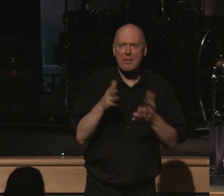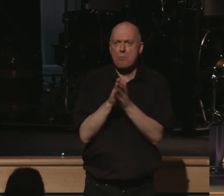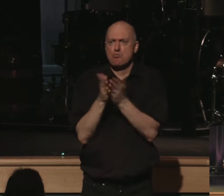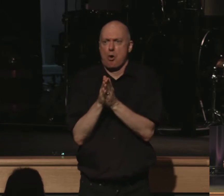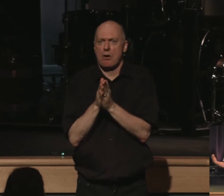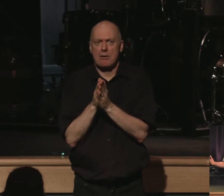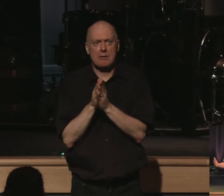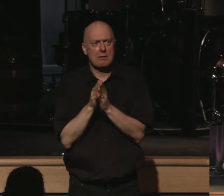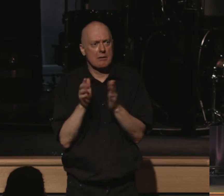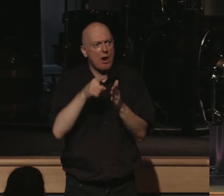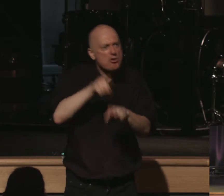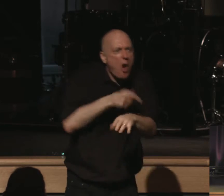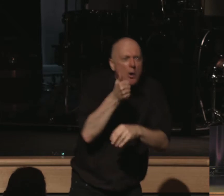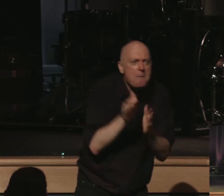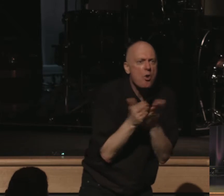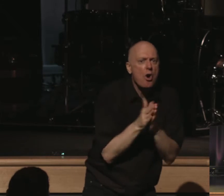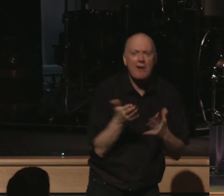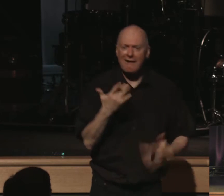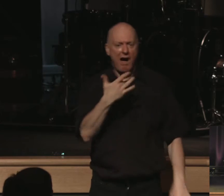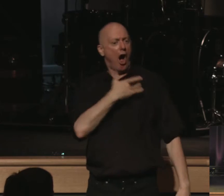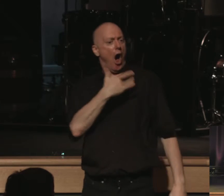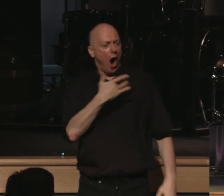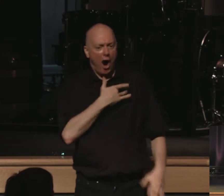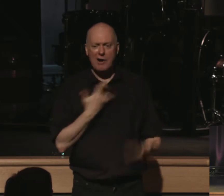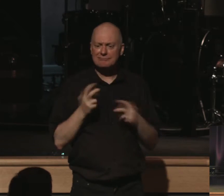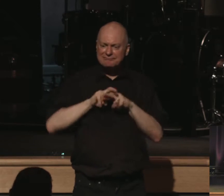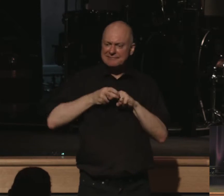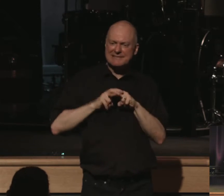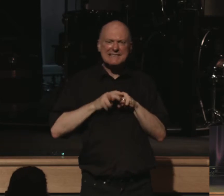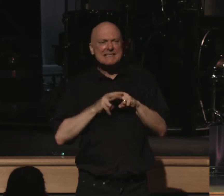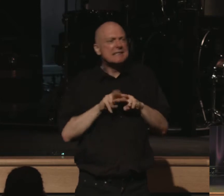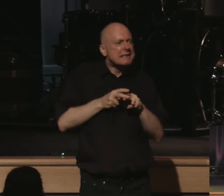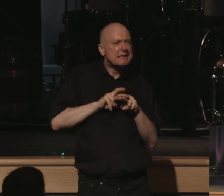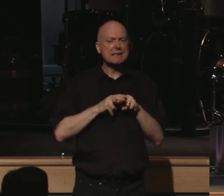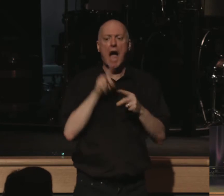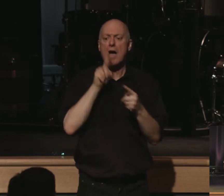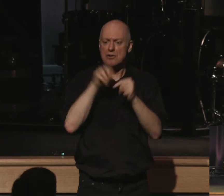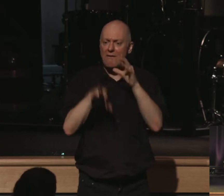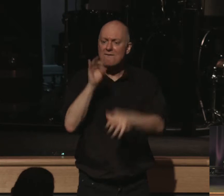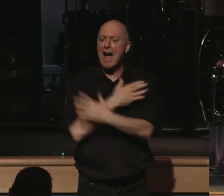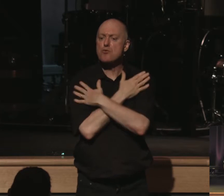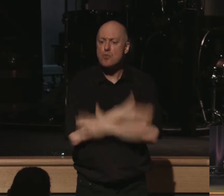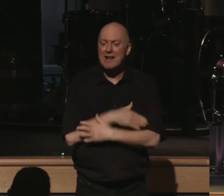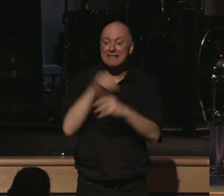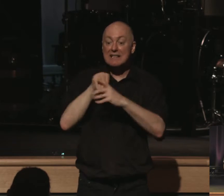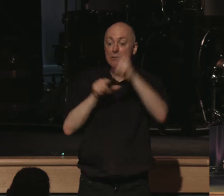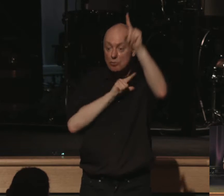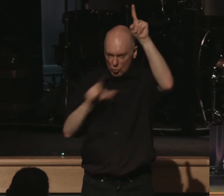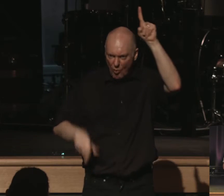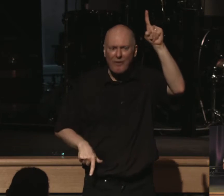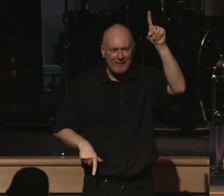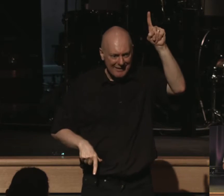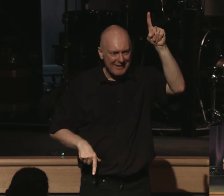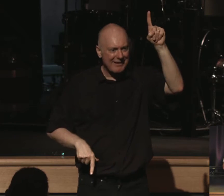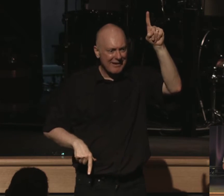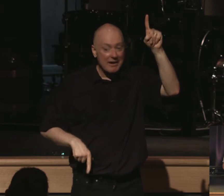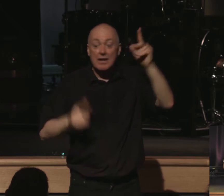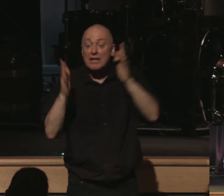book, a little longer. Our hearts are restless until they find their rest in the Lord. Jesus